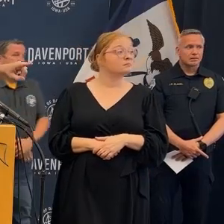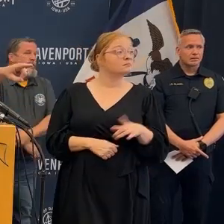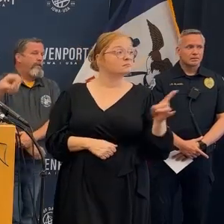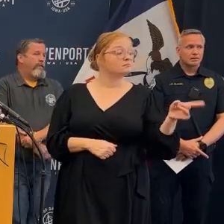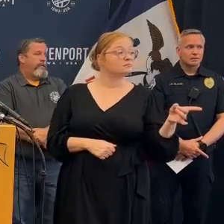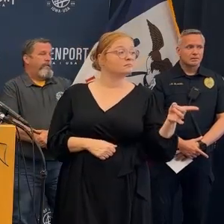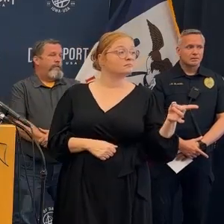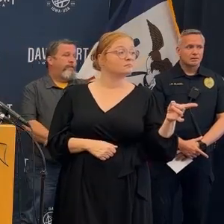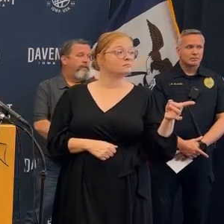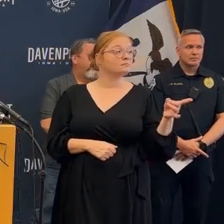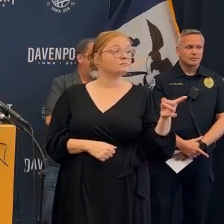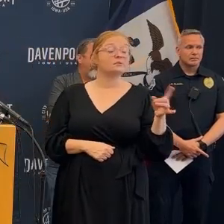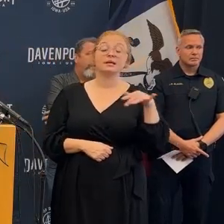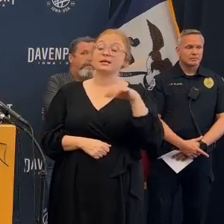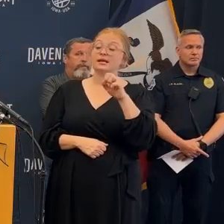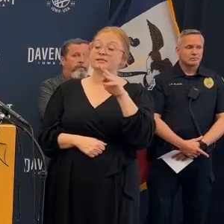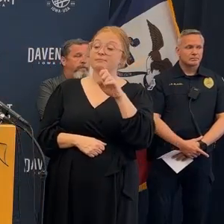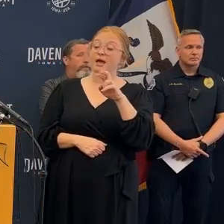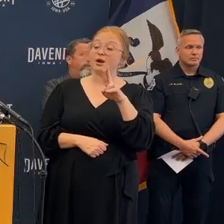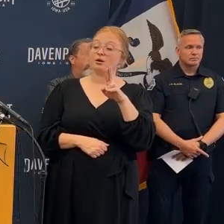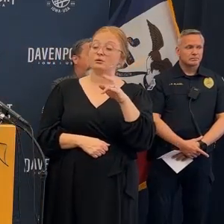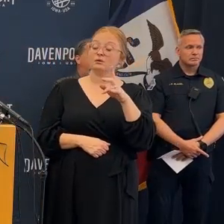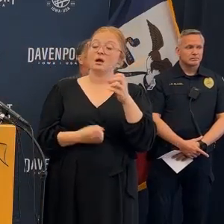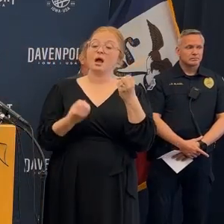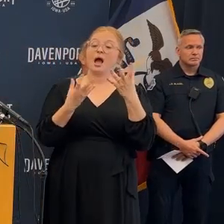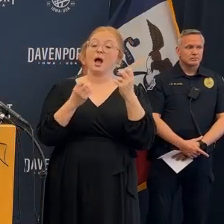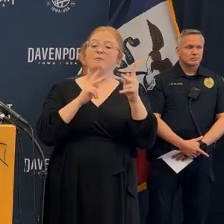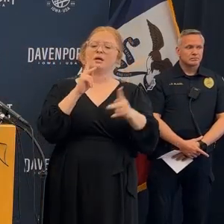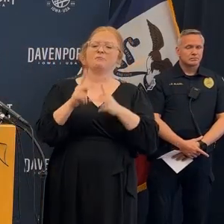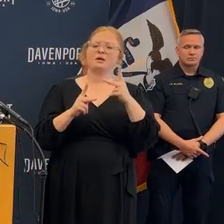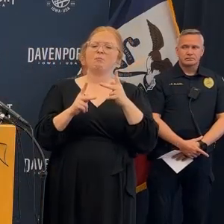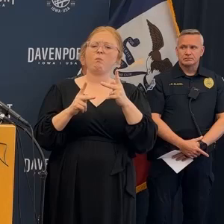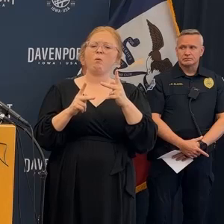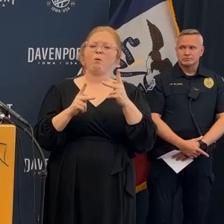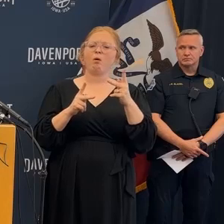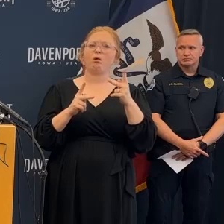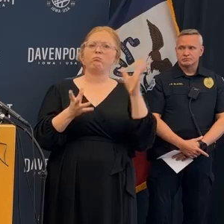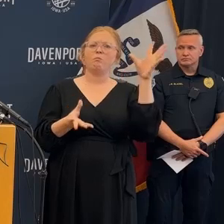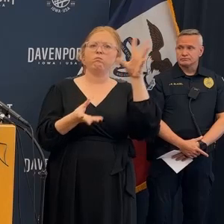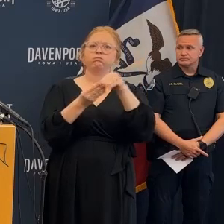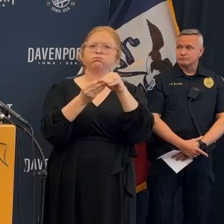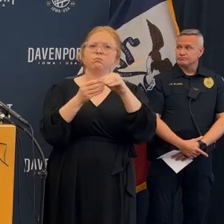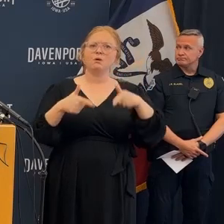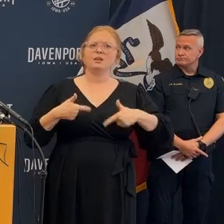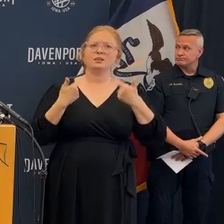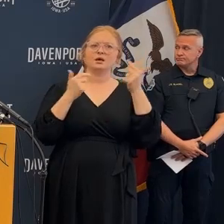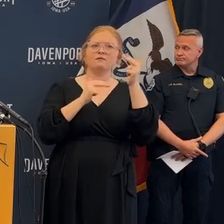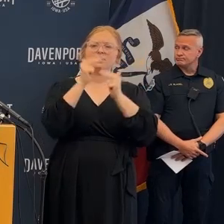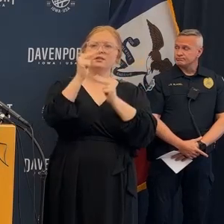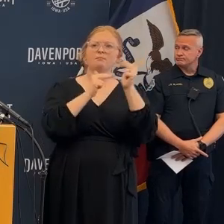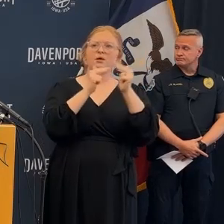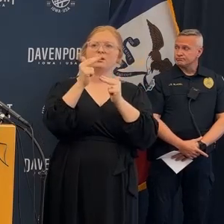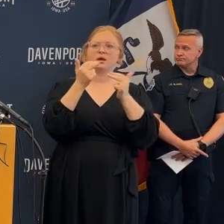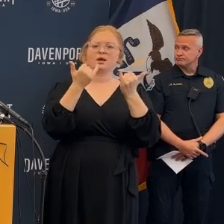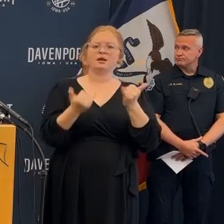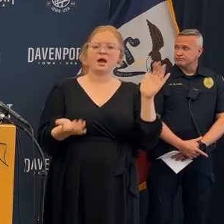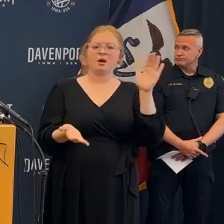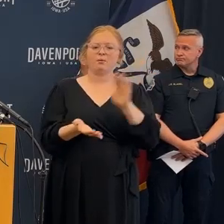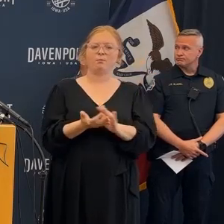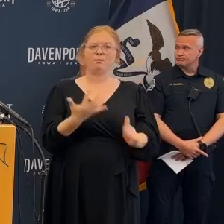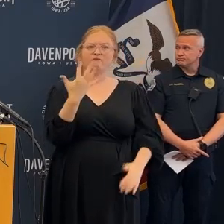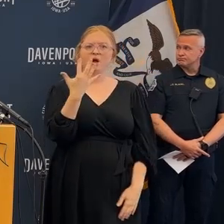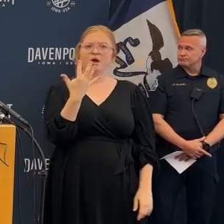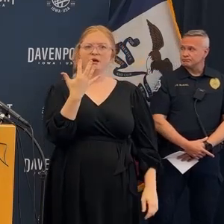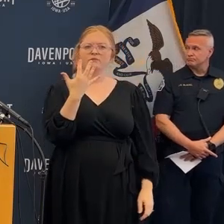they went with the belief that it was safe to have tenants in there so we've asked that numerous times okay